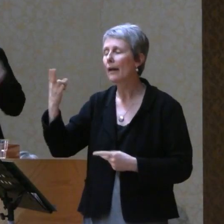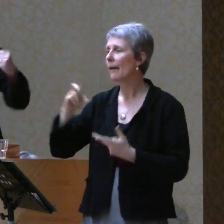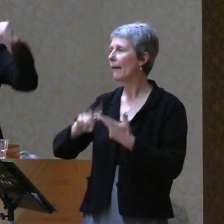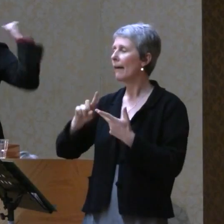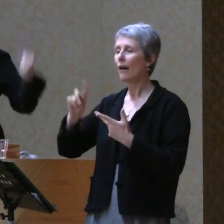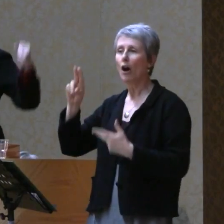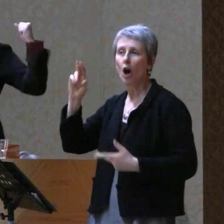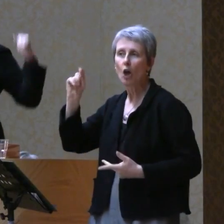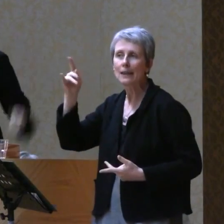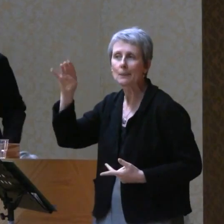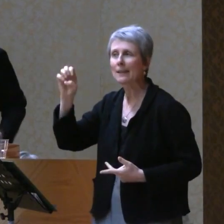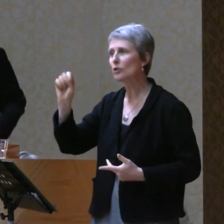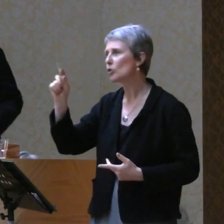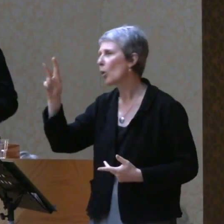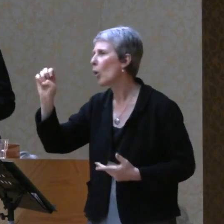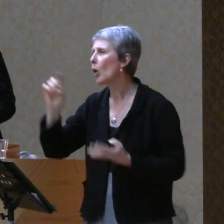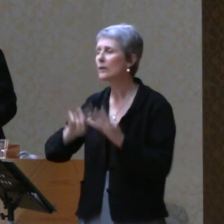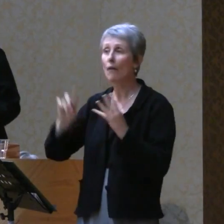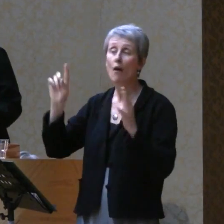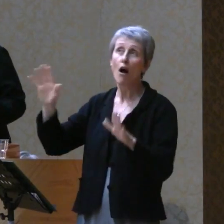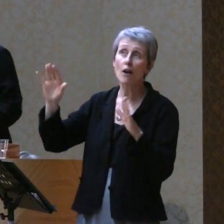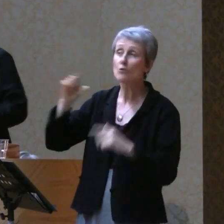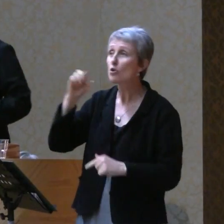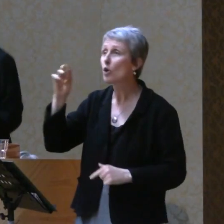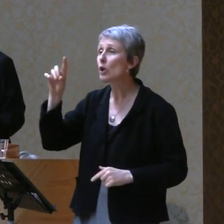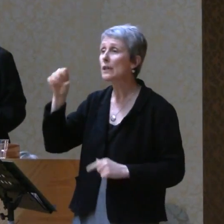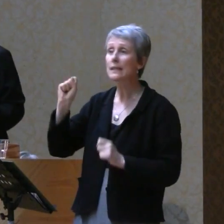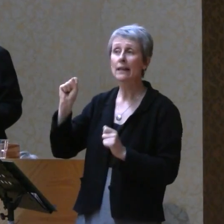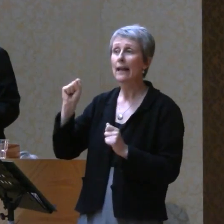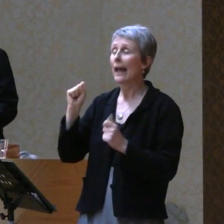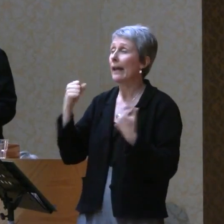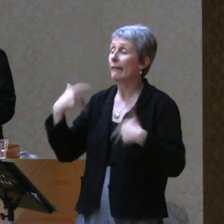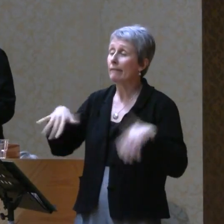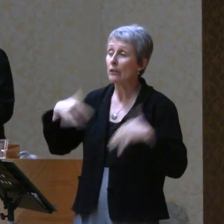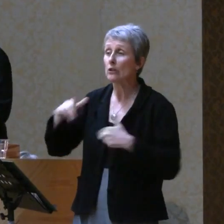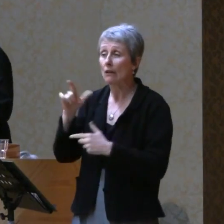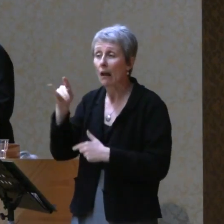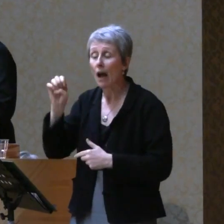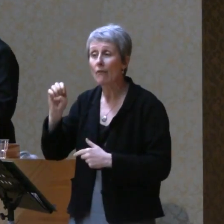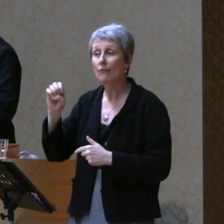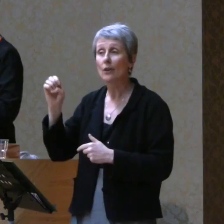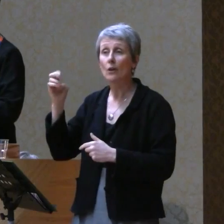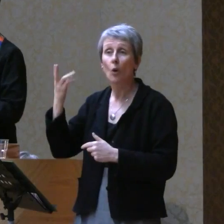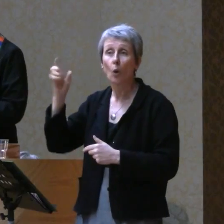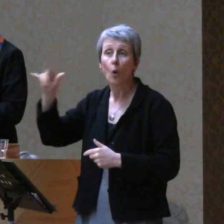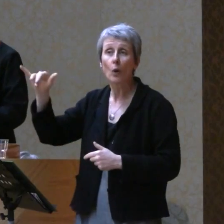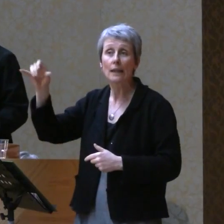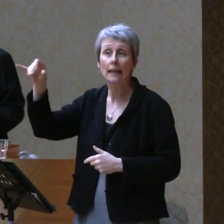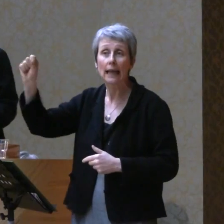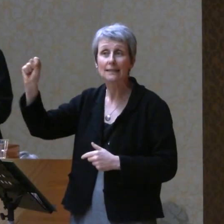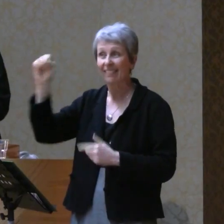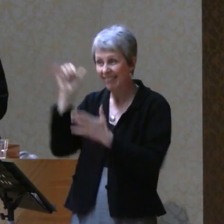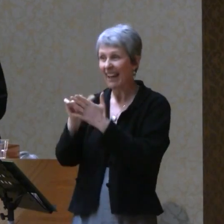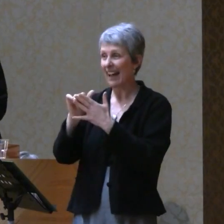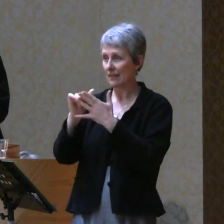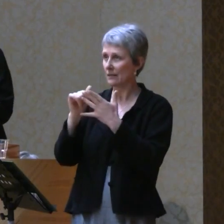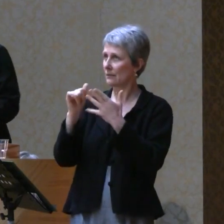source and most awesome goodness and fierce love and holy yes. Can I get an amen? Amen.